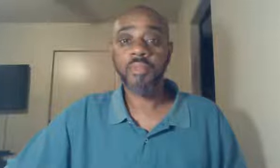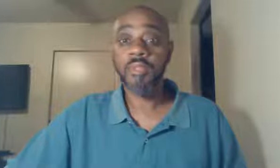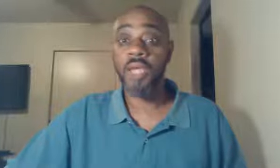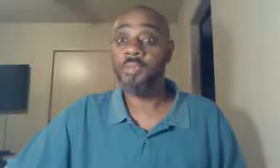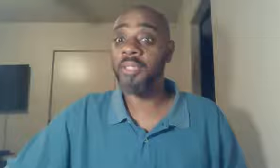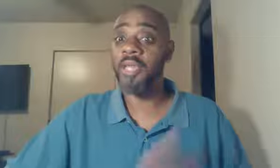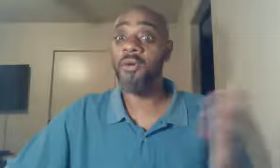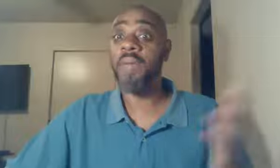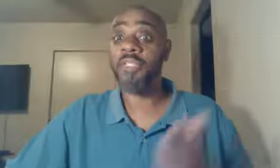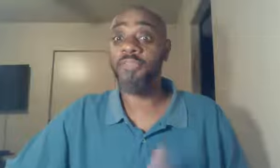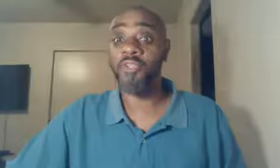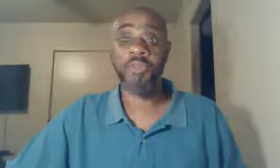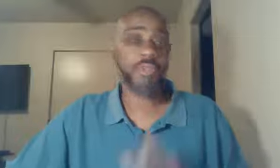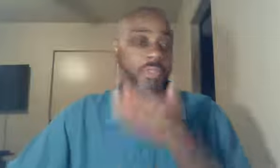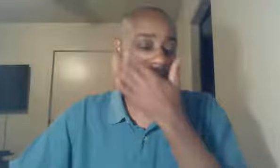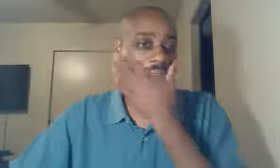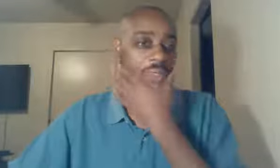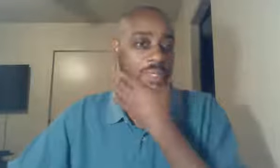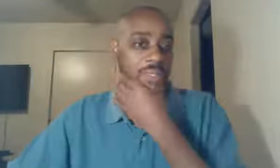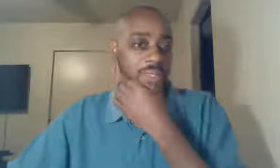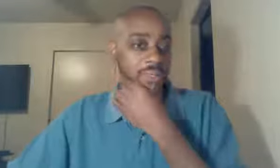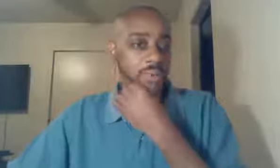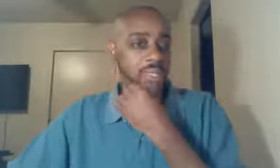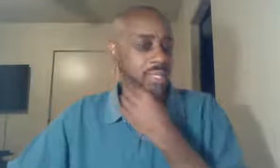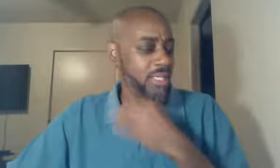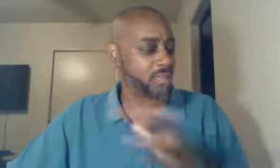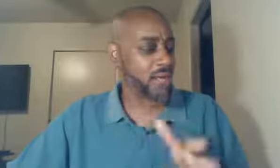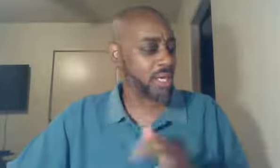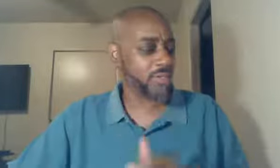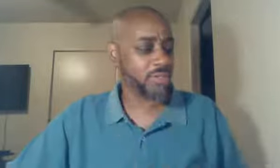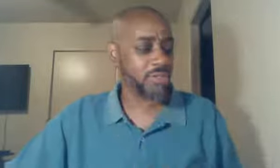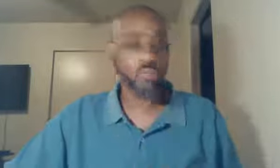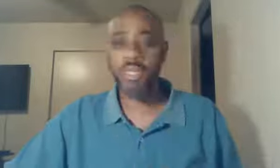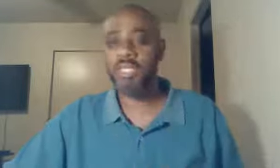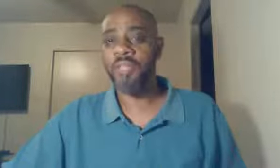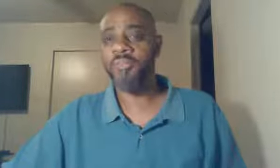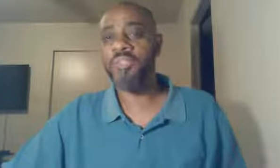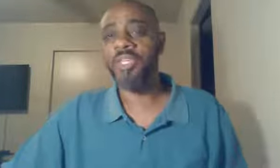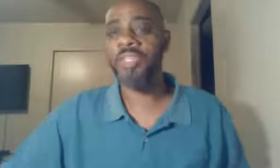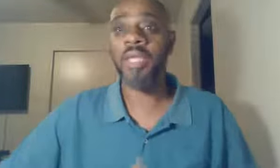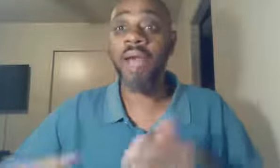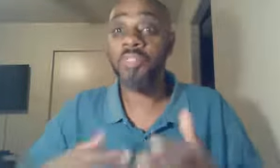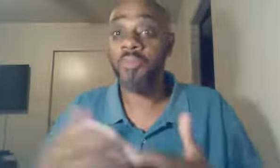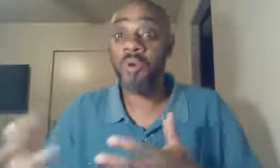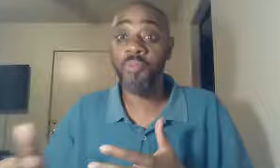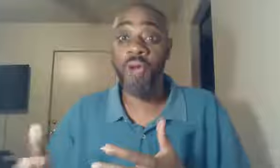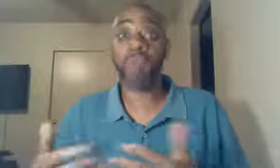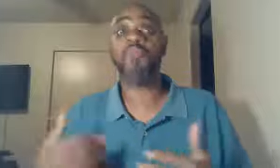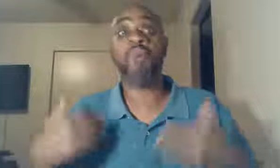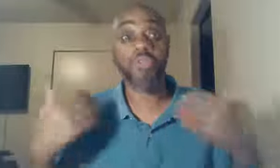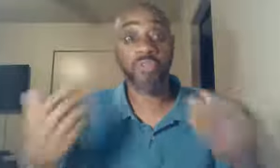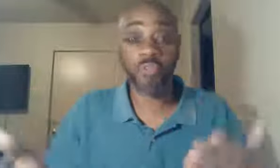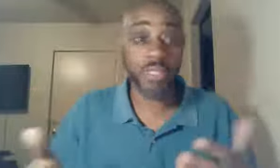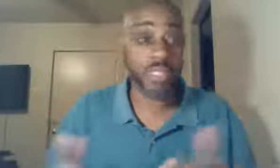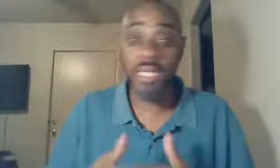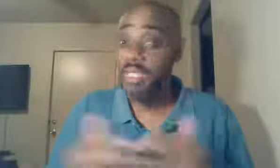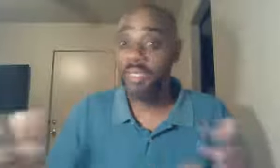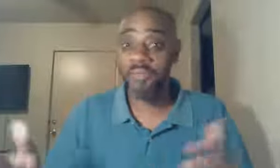Sorry about that, going back to 1 Corinthians. We'll be looking, starting at verse 14 through 16. Obviously, we're on part four, so if you missed any of